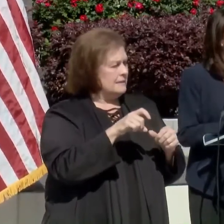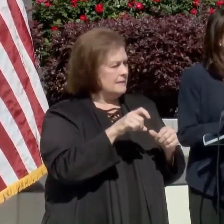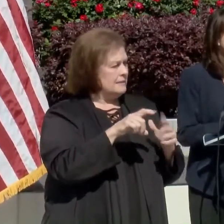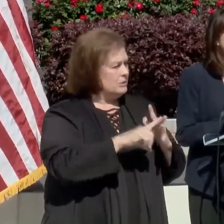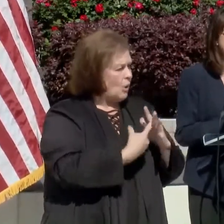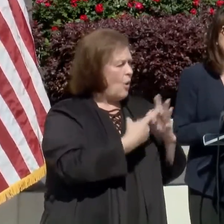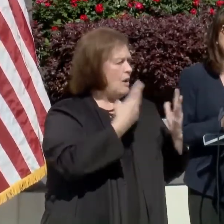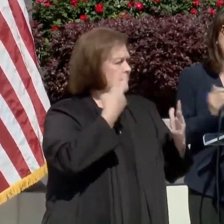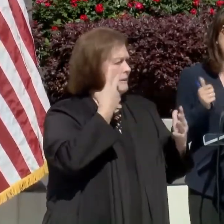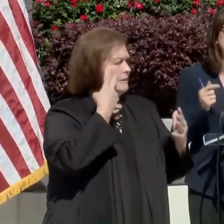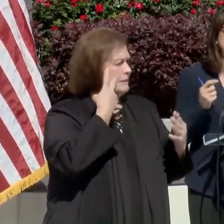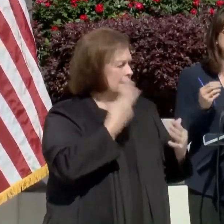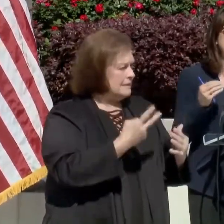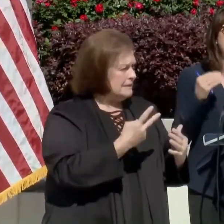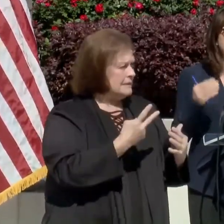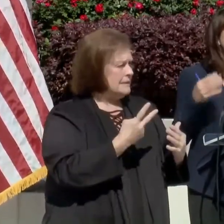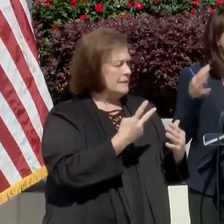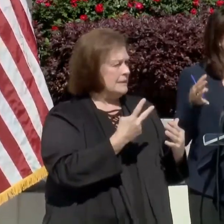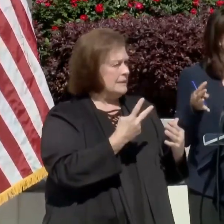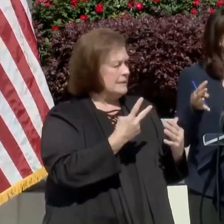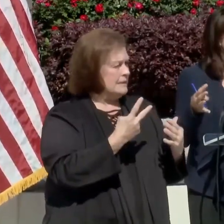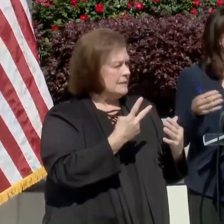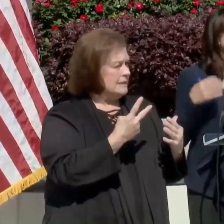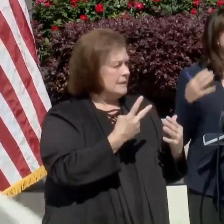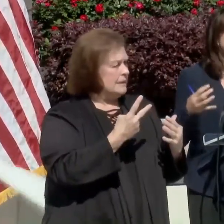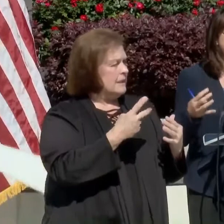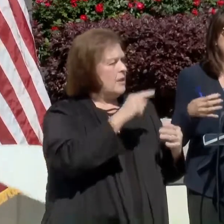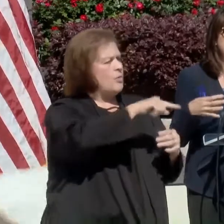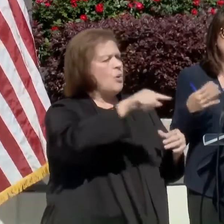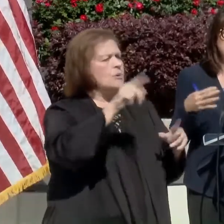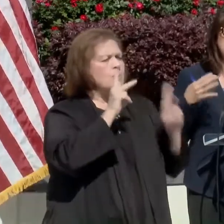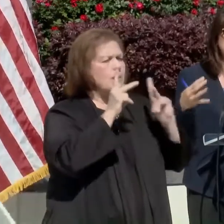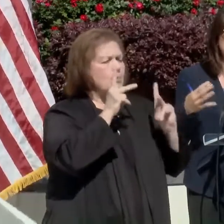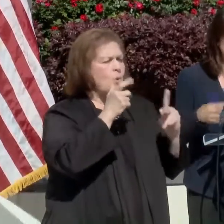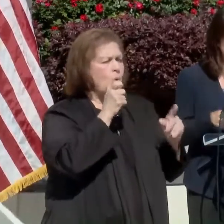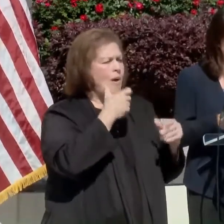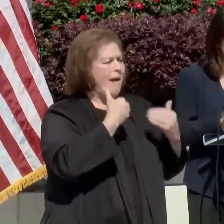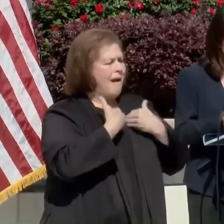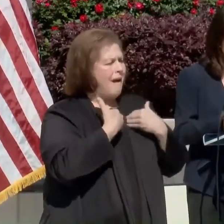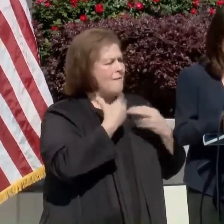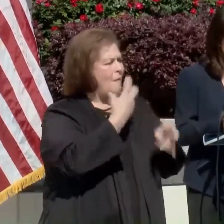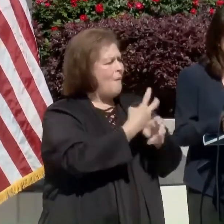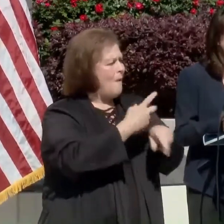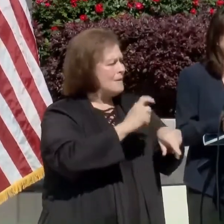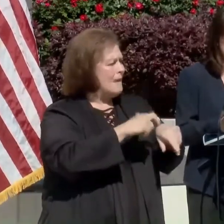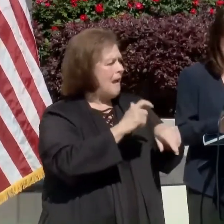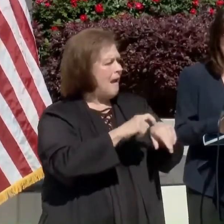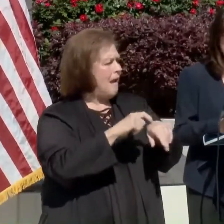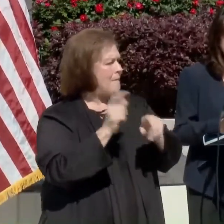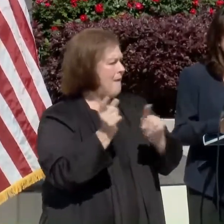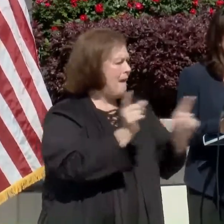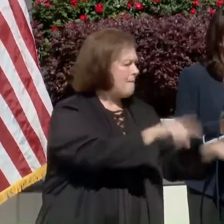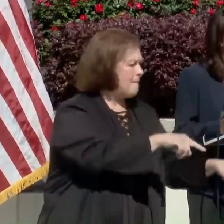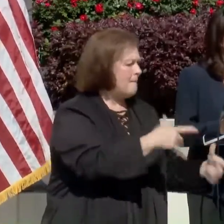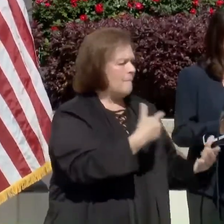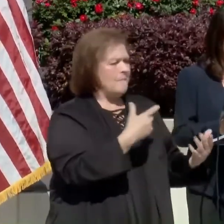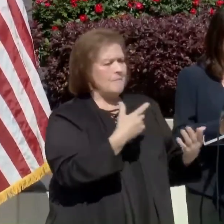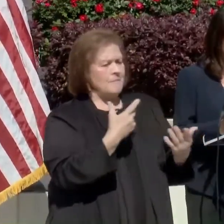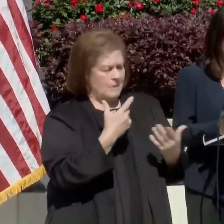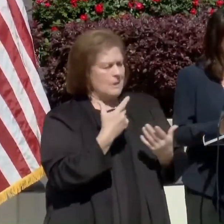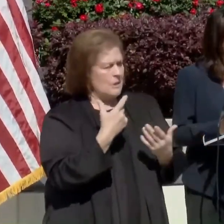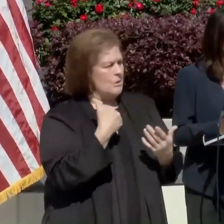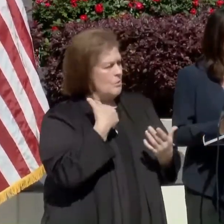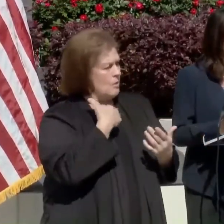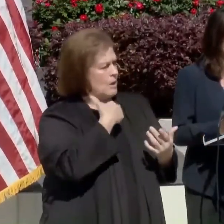um, people who are have a little bit harder access. People who want the vaccine just have a little bit more difficult time. And so we're